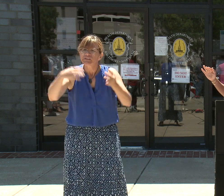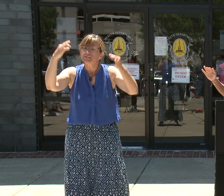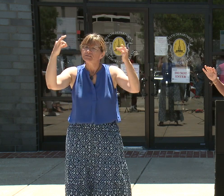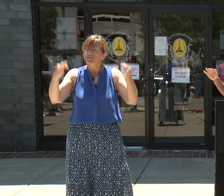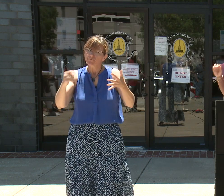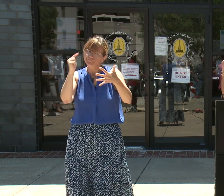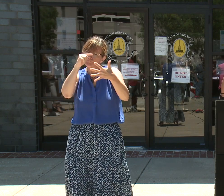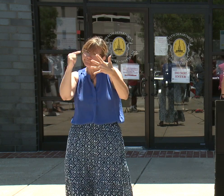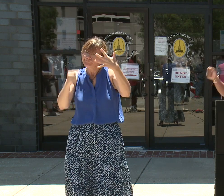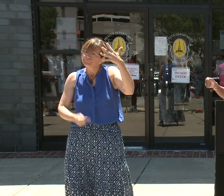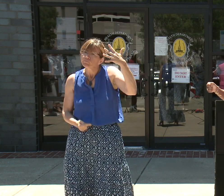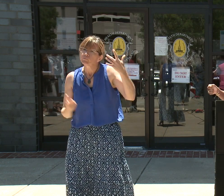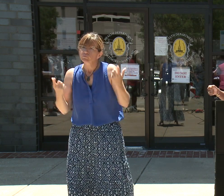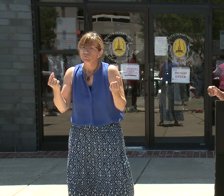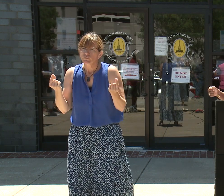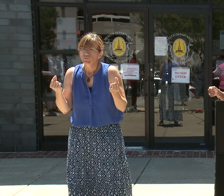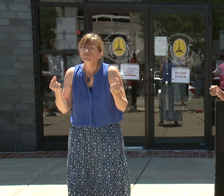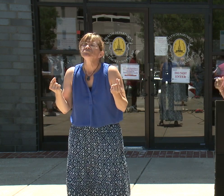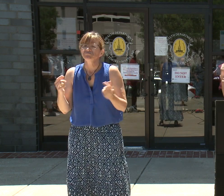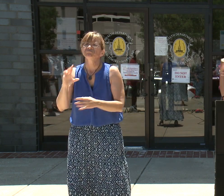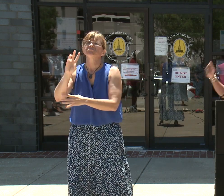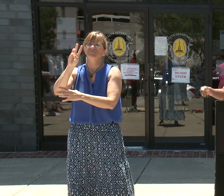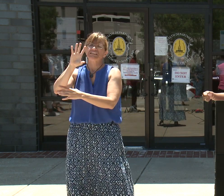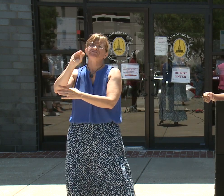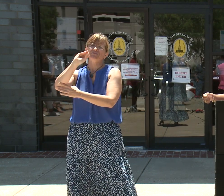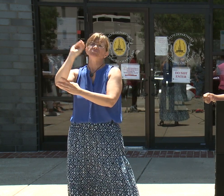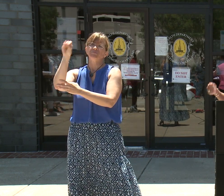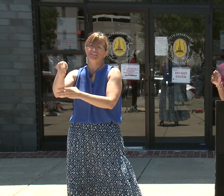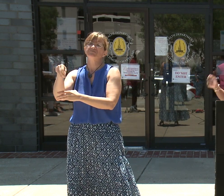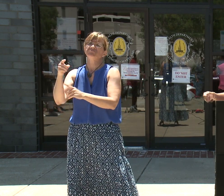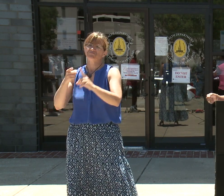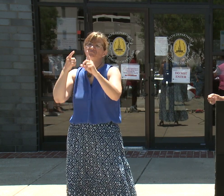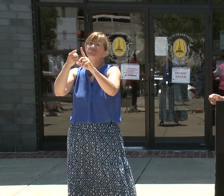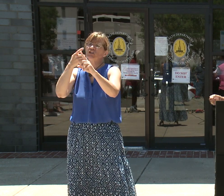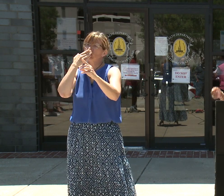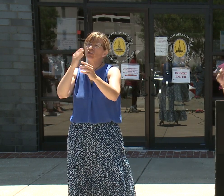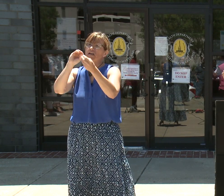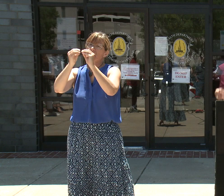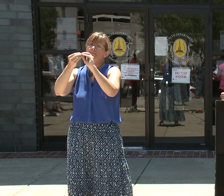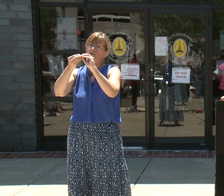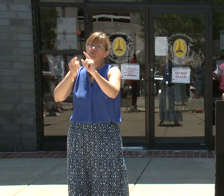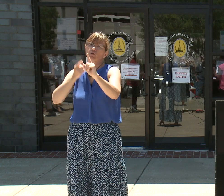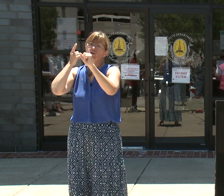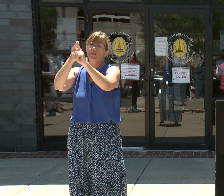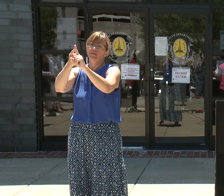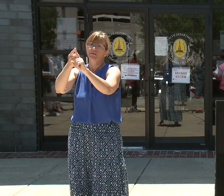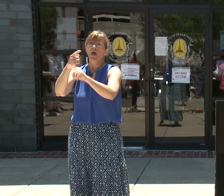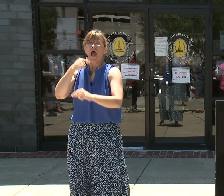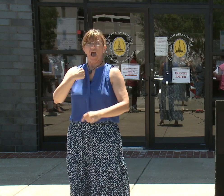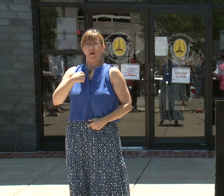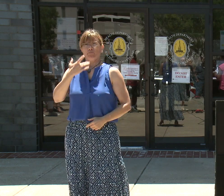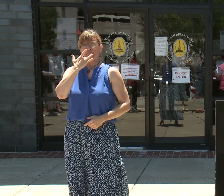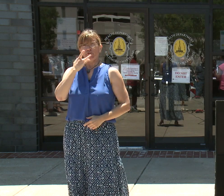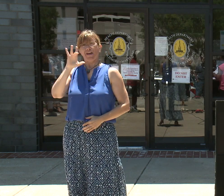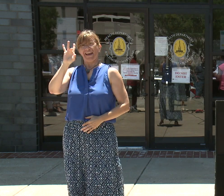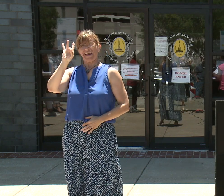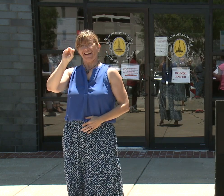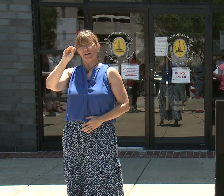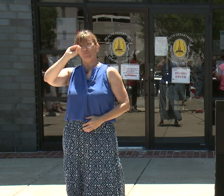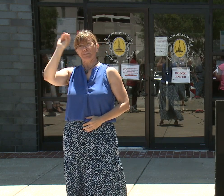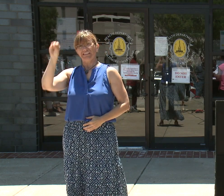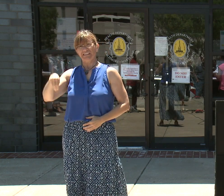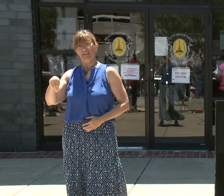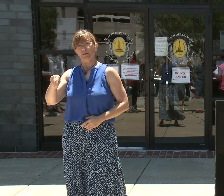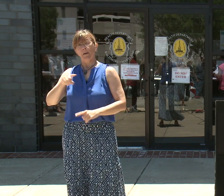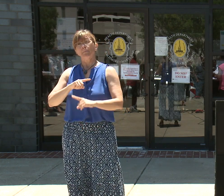65% is still a benchmark that we're working towards. Eventually, want to get towards 80%, but we recognize that today, as of today, 50